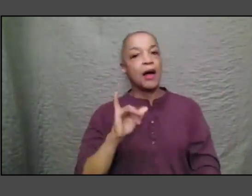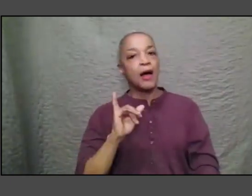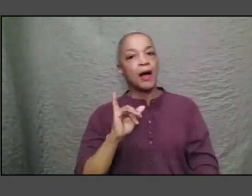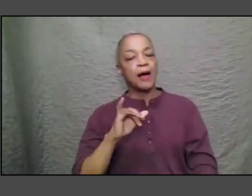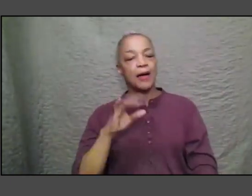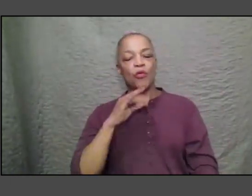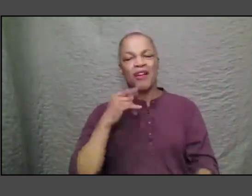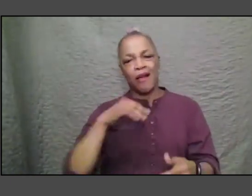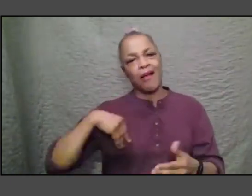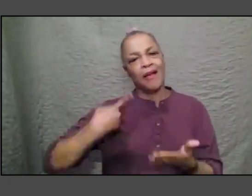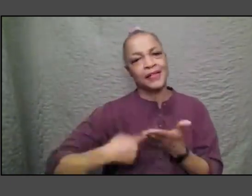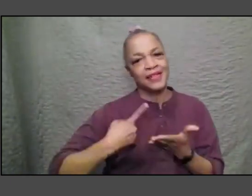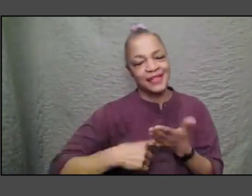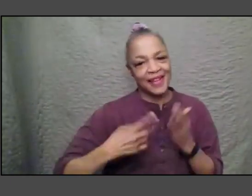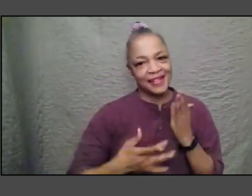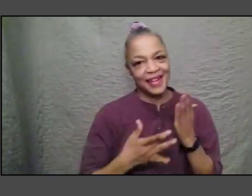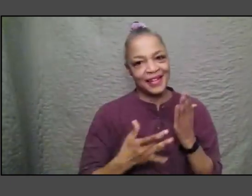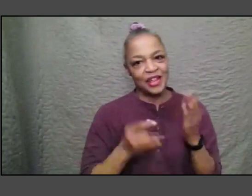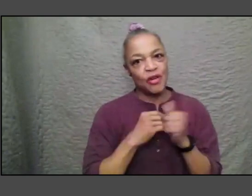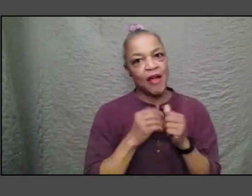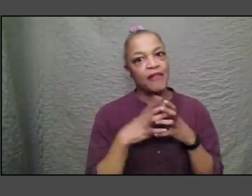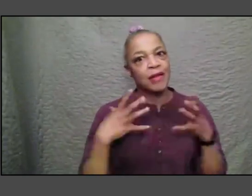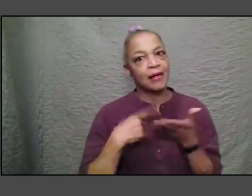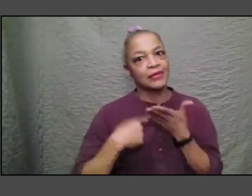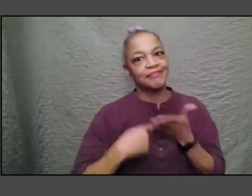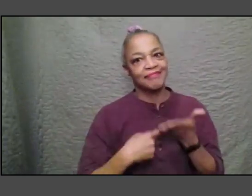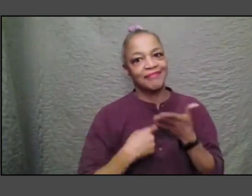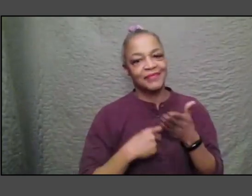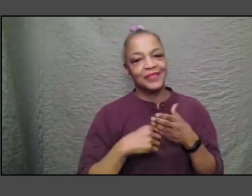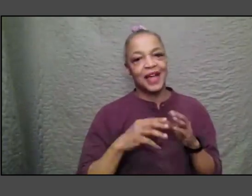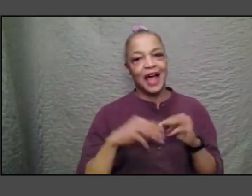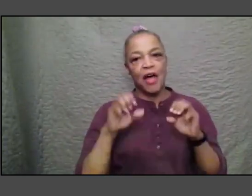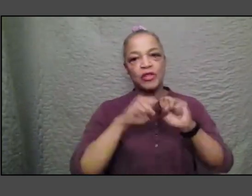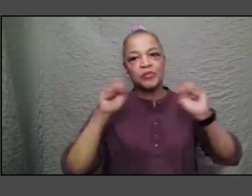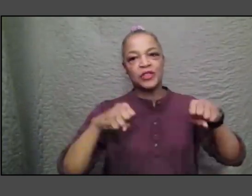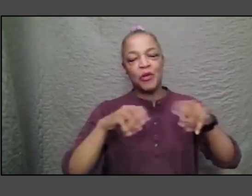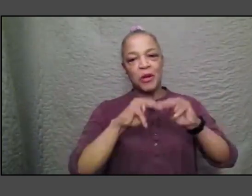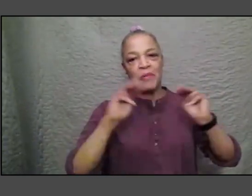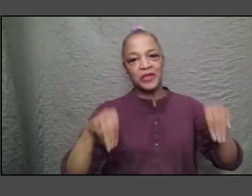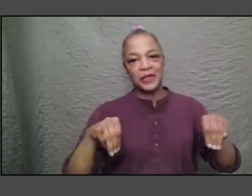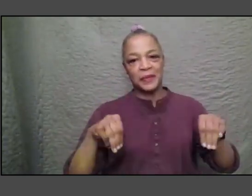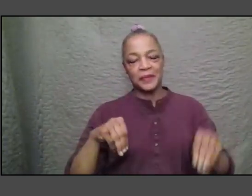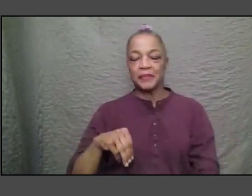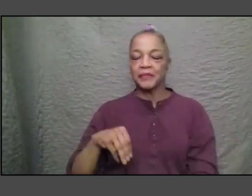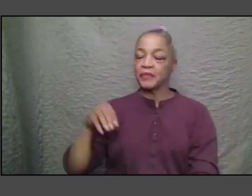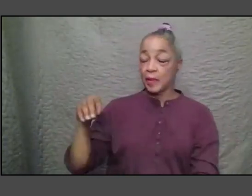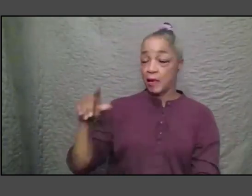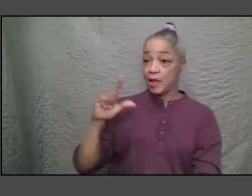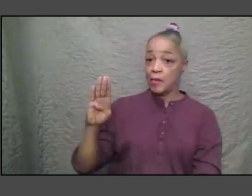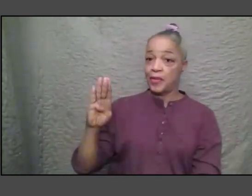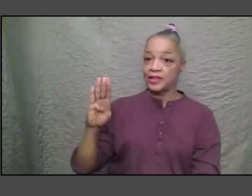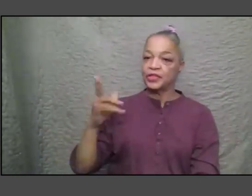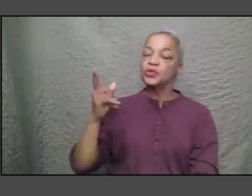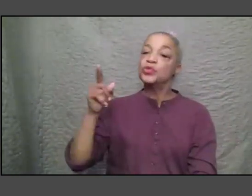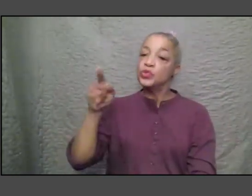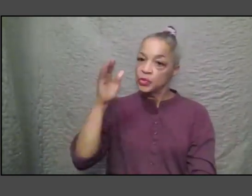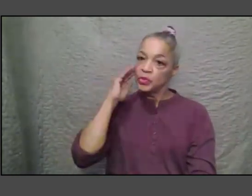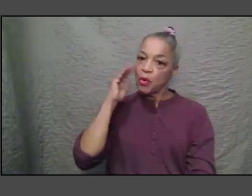much to say about that at the smithsonian well i mean i think as you know um you know culture is one of the most